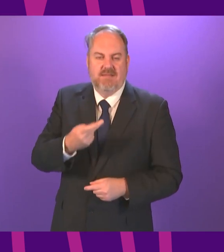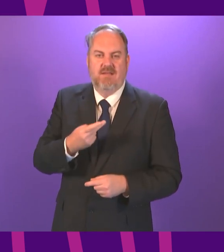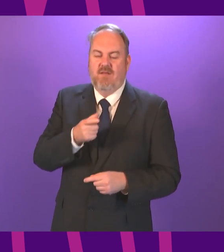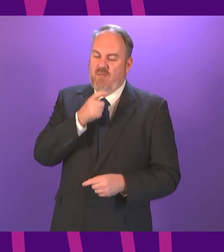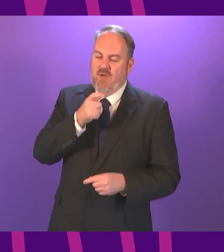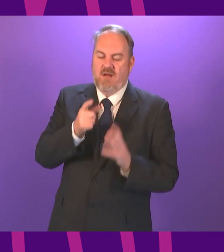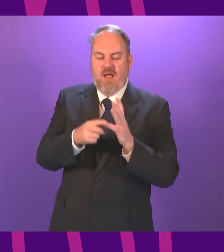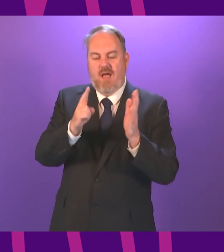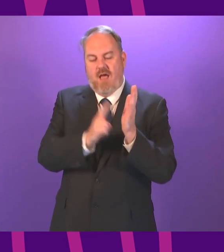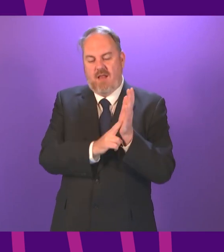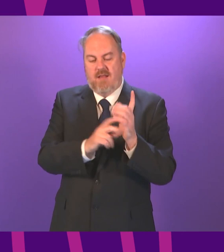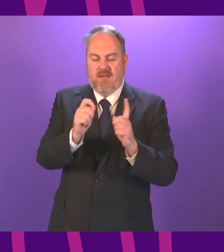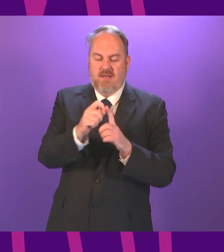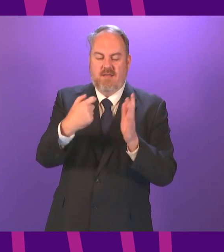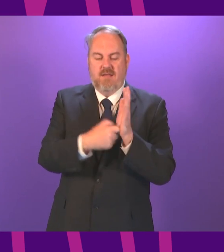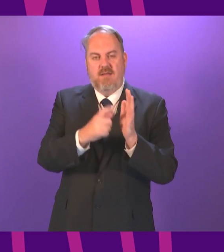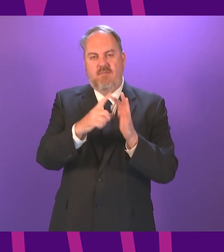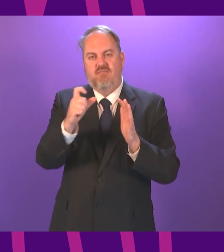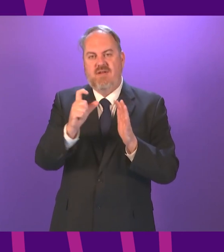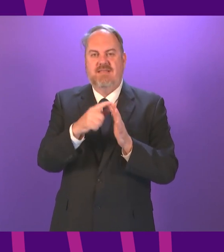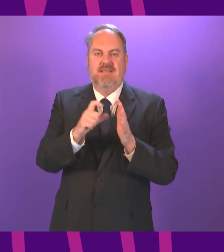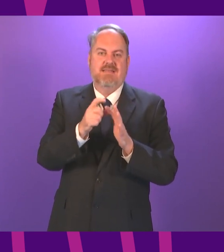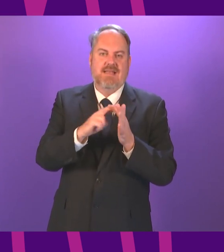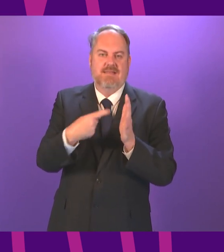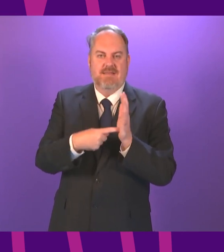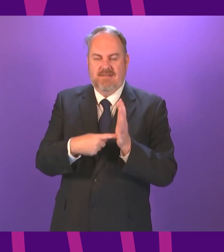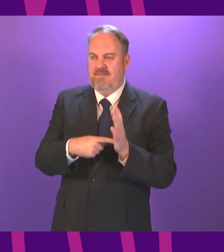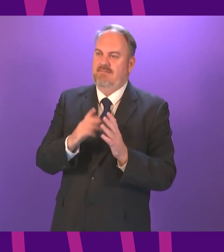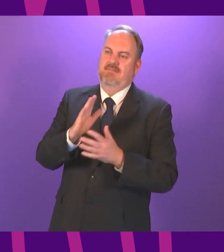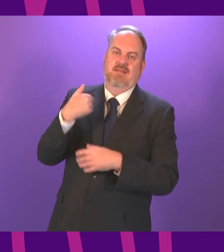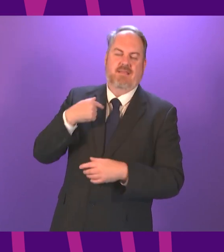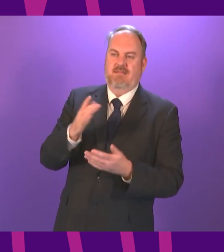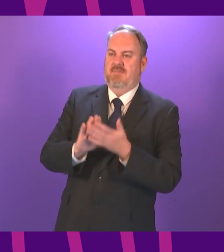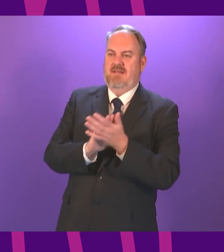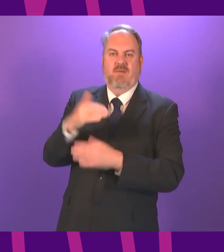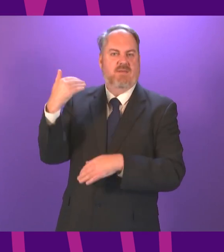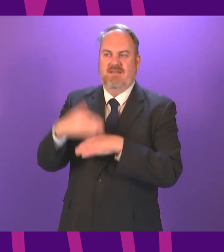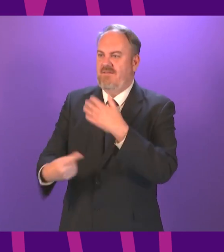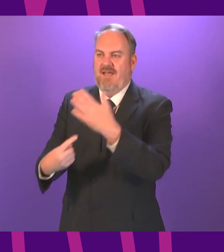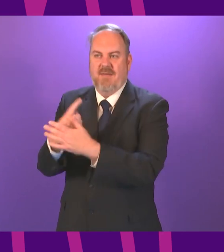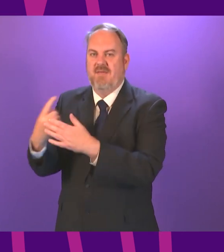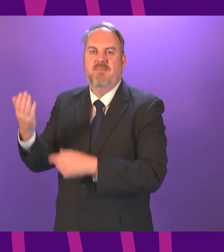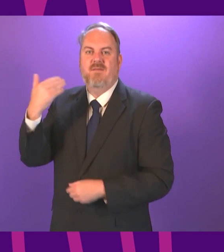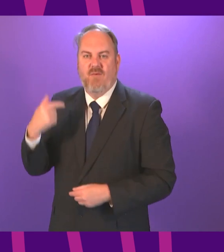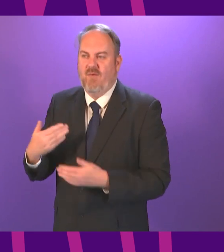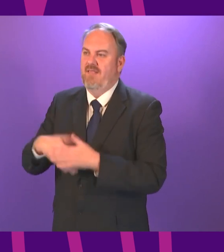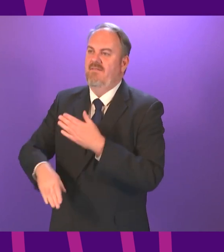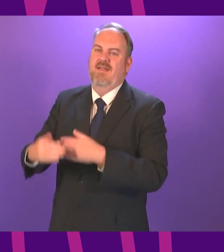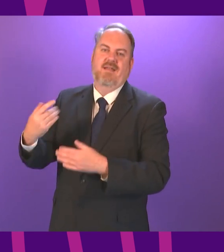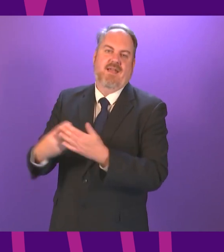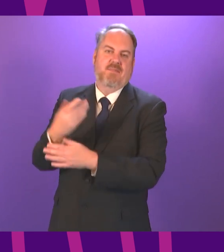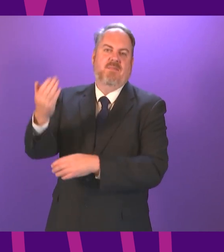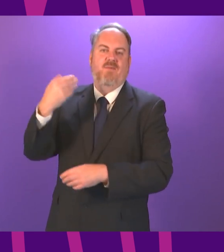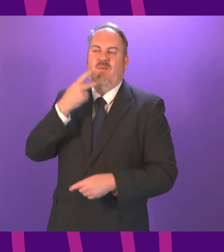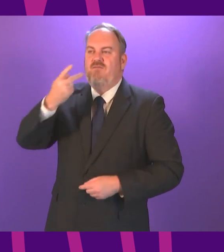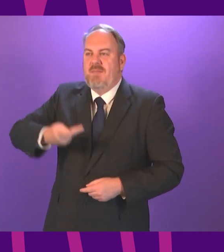I want to put on the record, as the new Greens health spokesperson, my deep and sincere thanks to all our health and social care workers across the